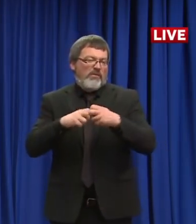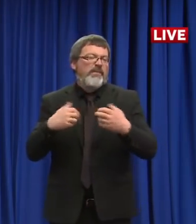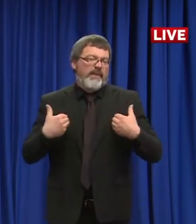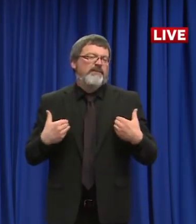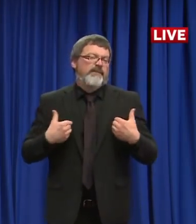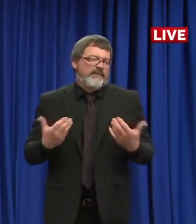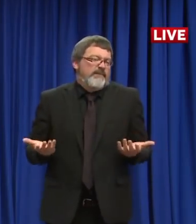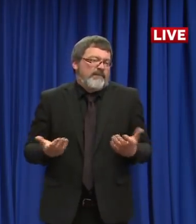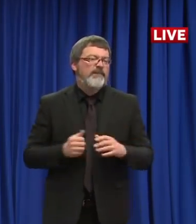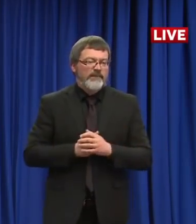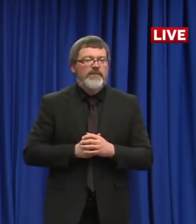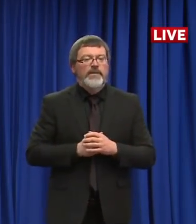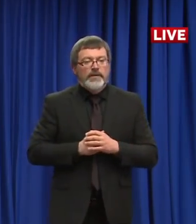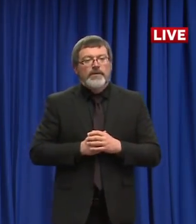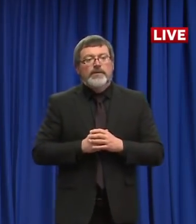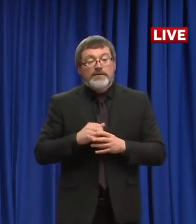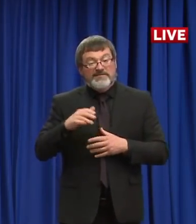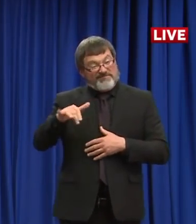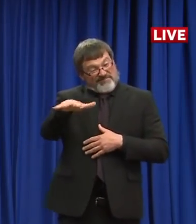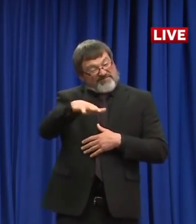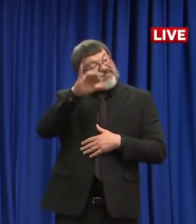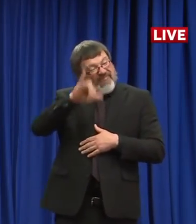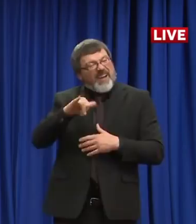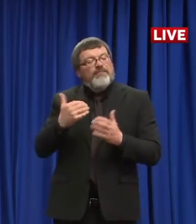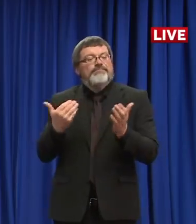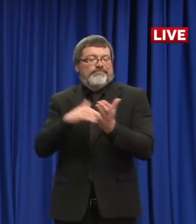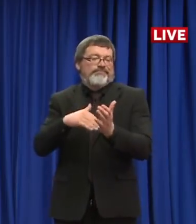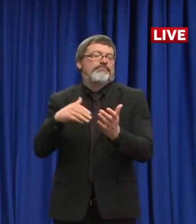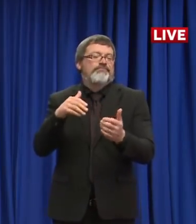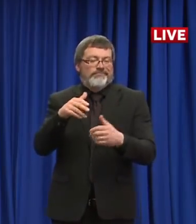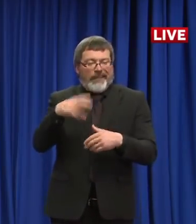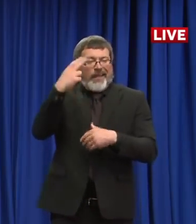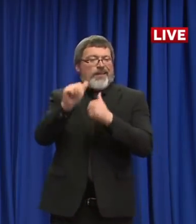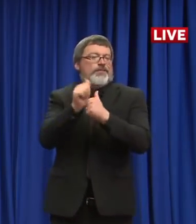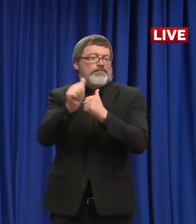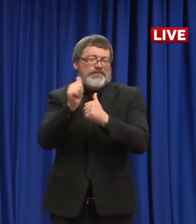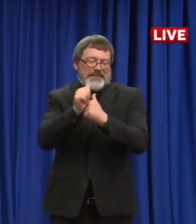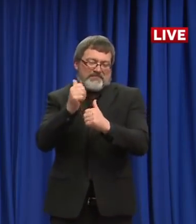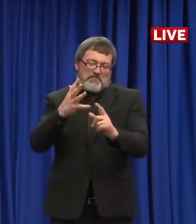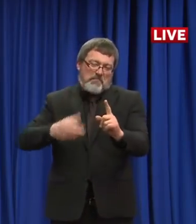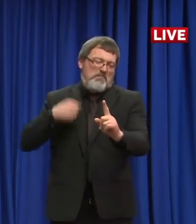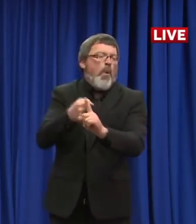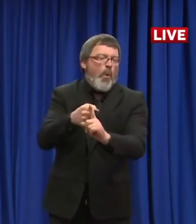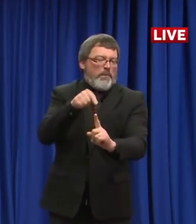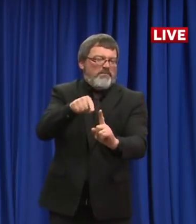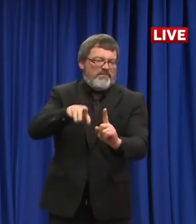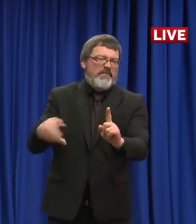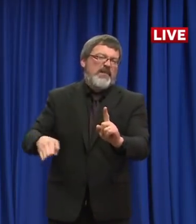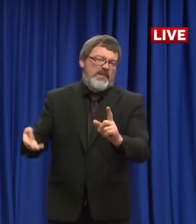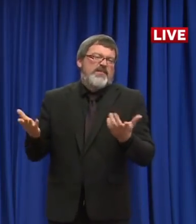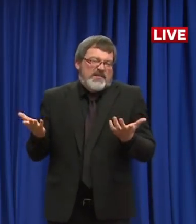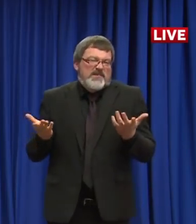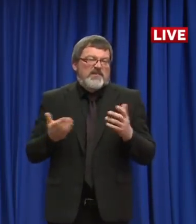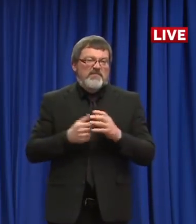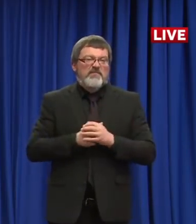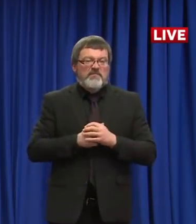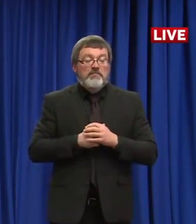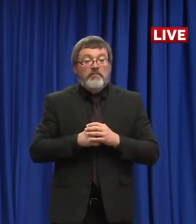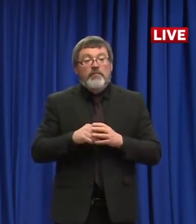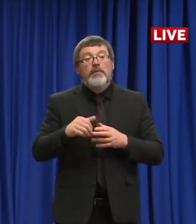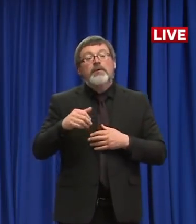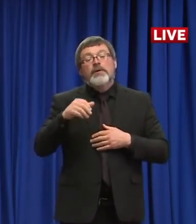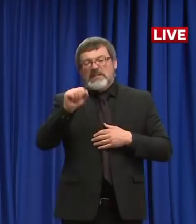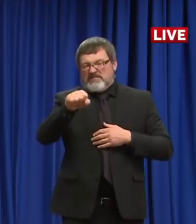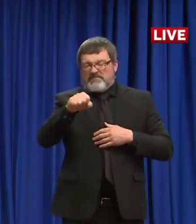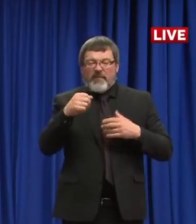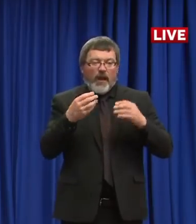protect from COVID-19. So while our overall numbers of COVID-19 continue to increase, as I mentioned last week, there